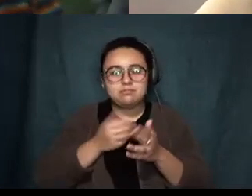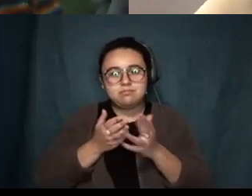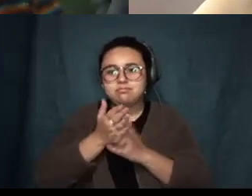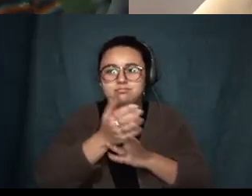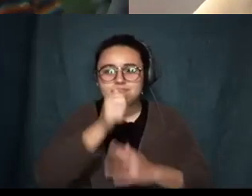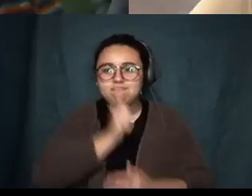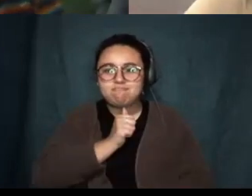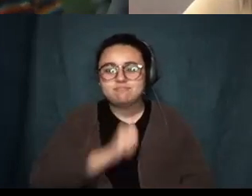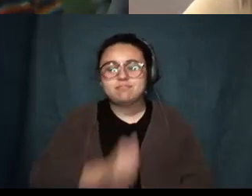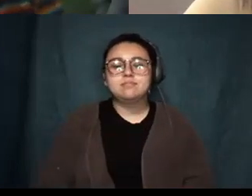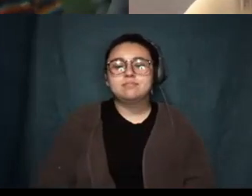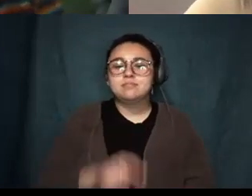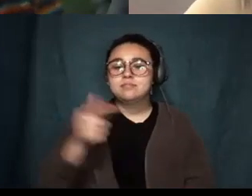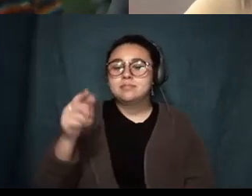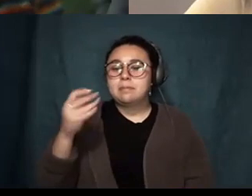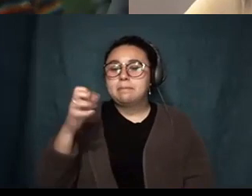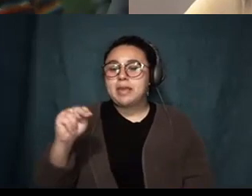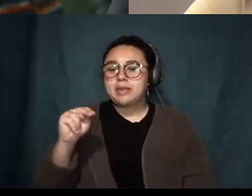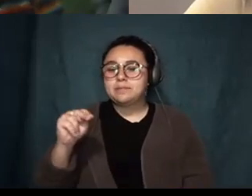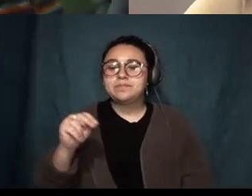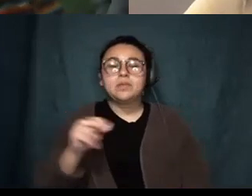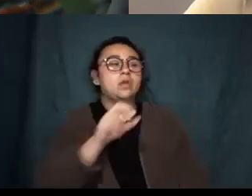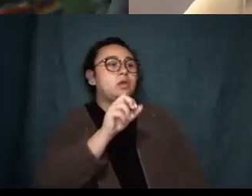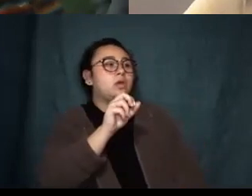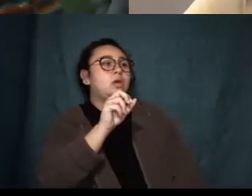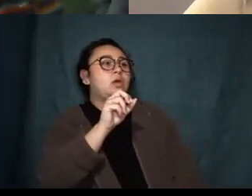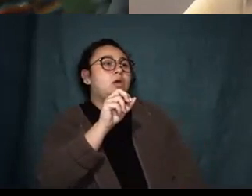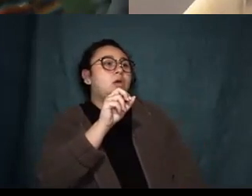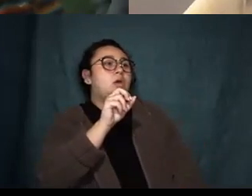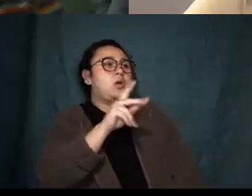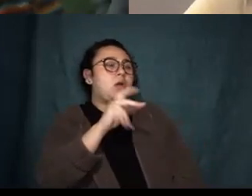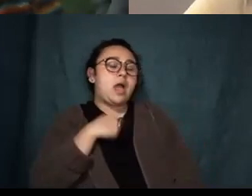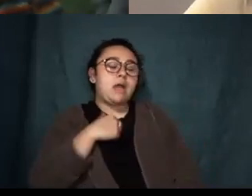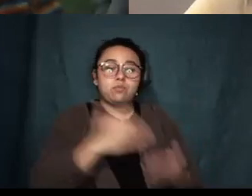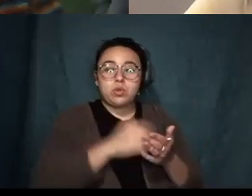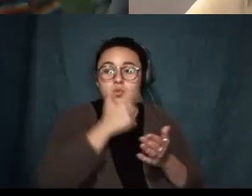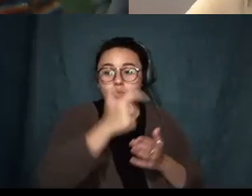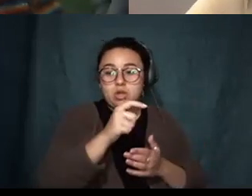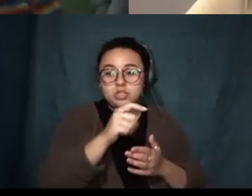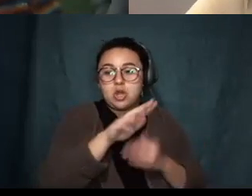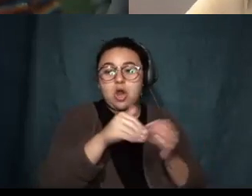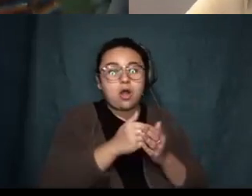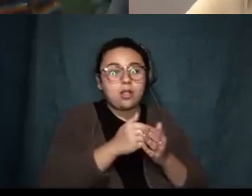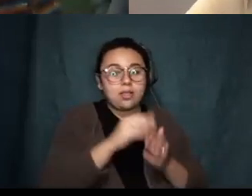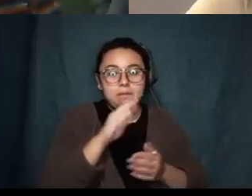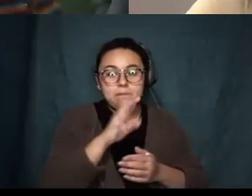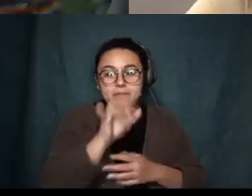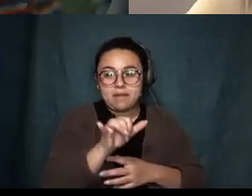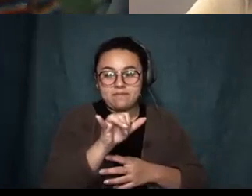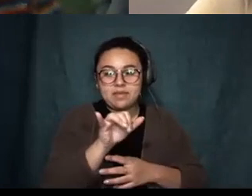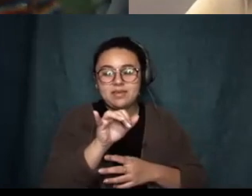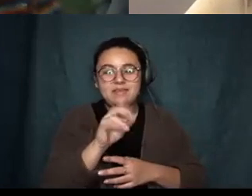okay Megan you're up yeah I have re-watched all of Buffy the Vampire Slayer there is this really important um